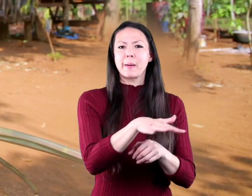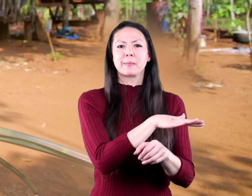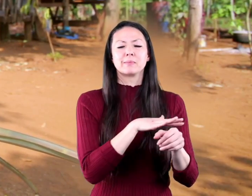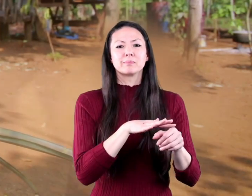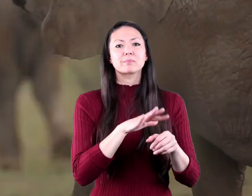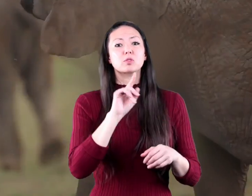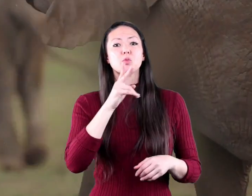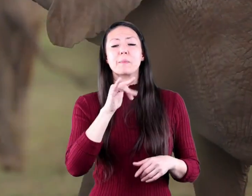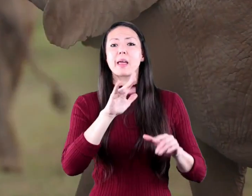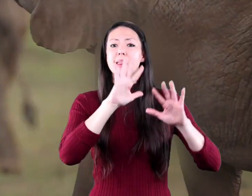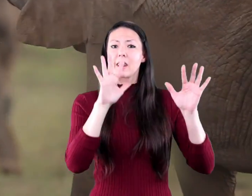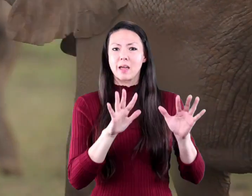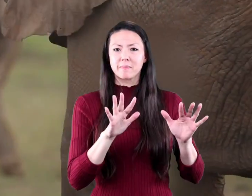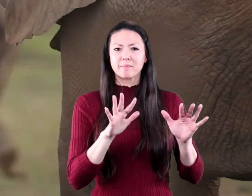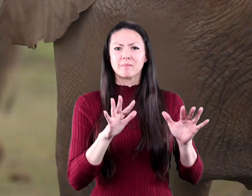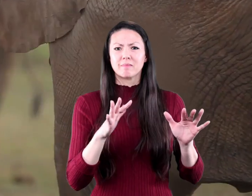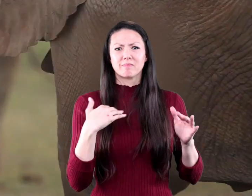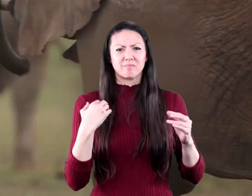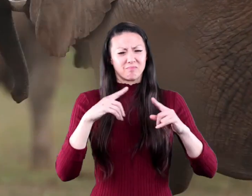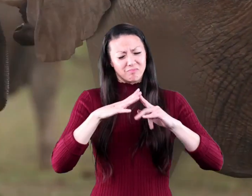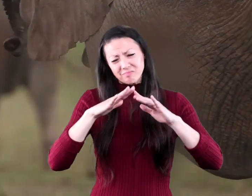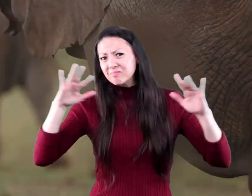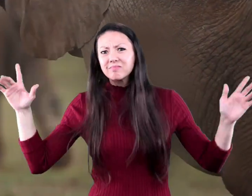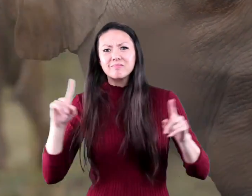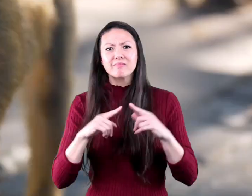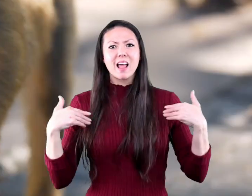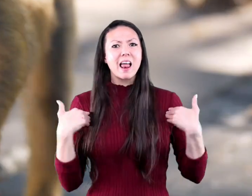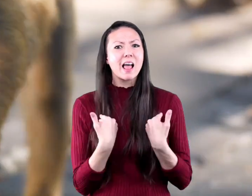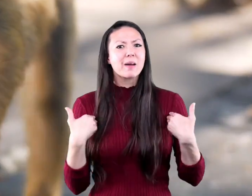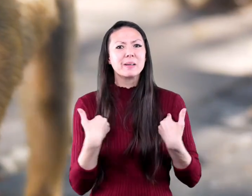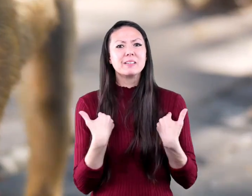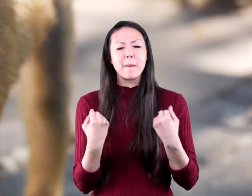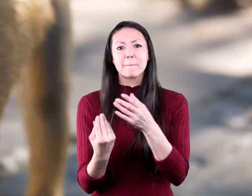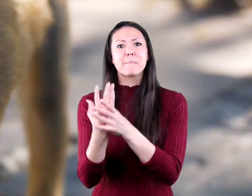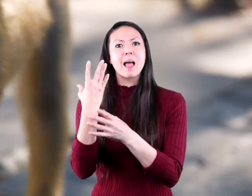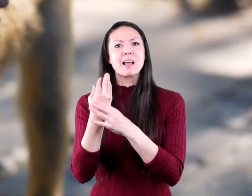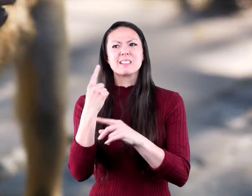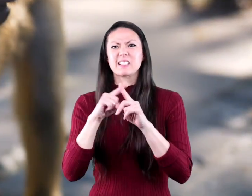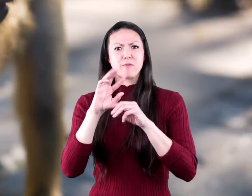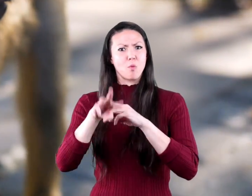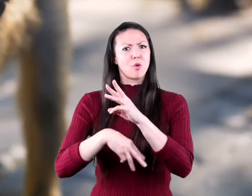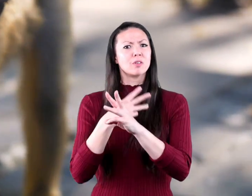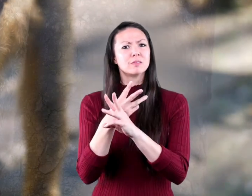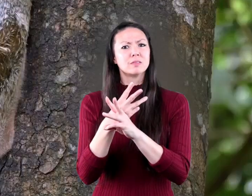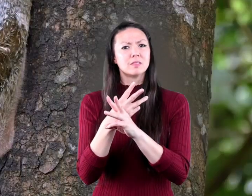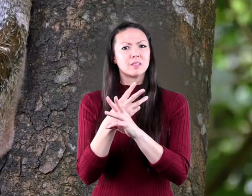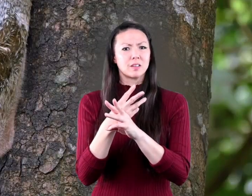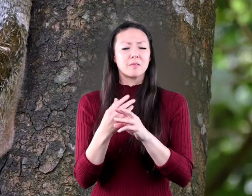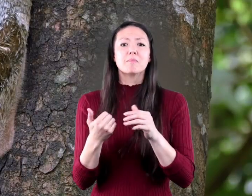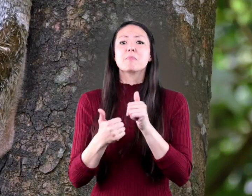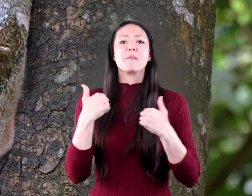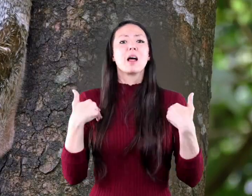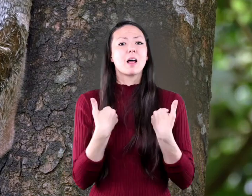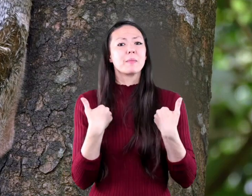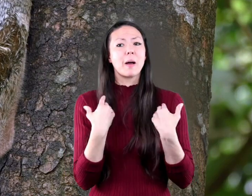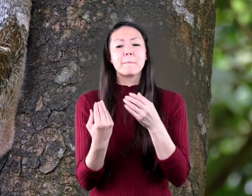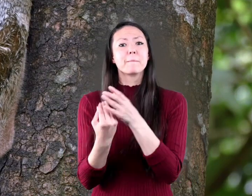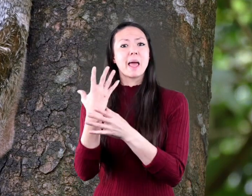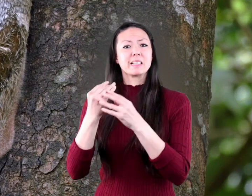tropical climates have the most diverse animals and plants in the world in fact most of our animal and plant species